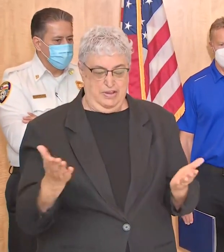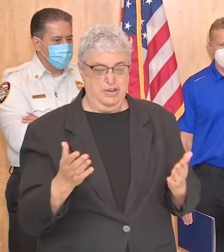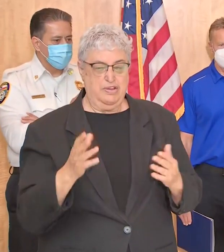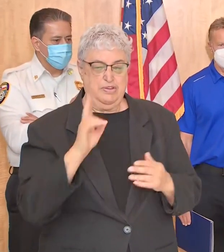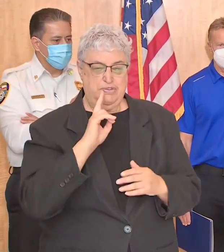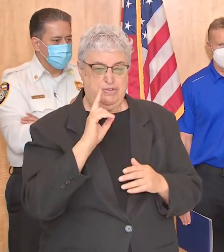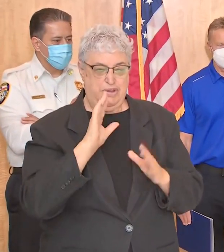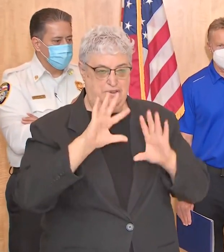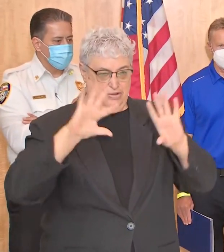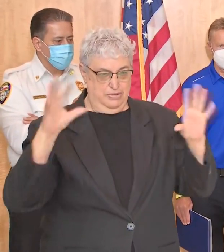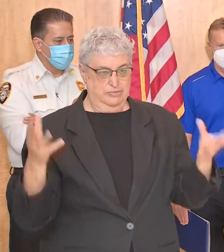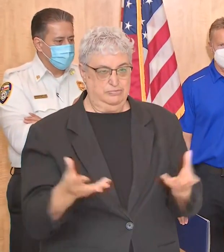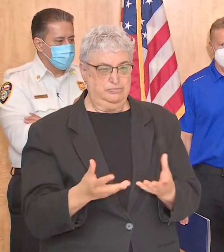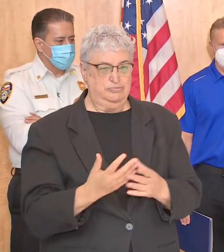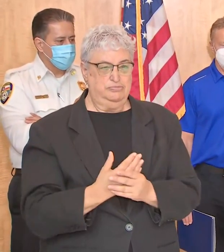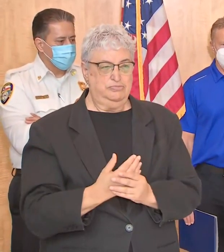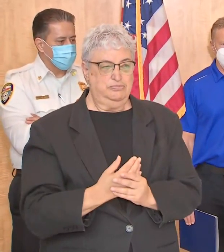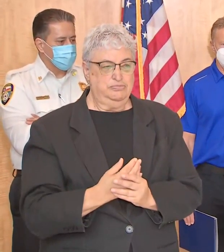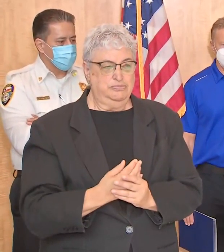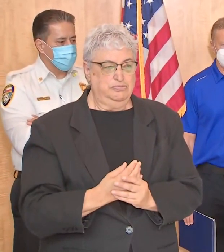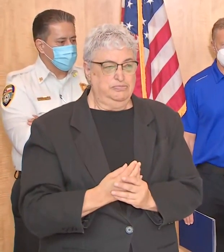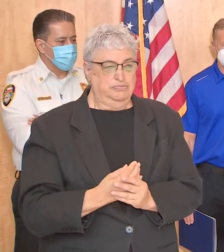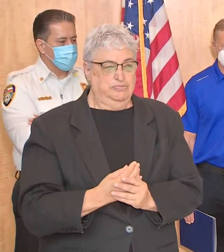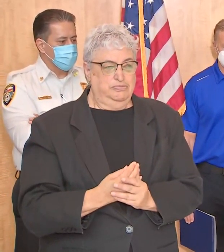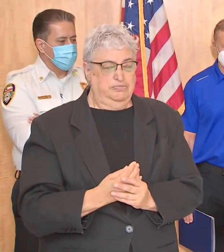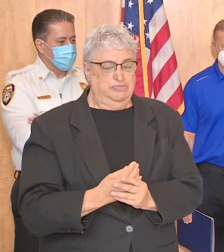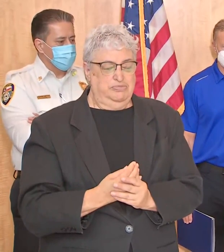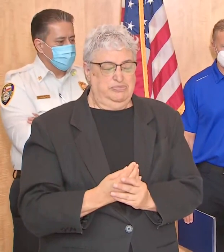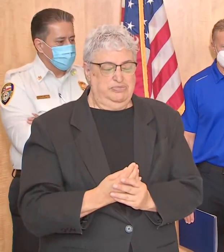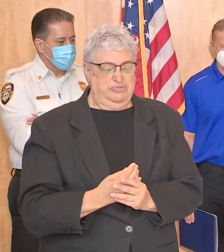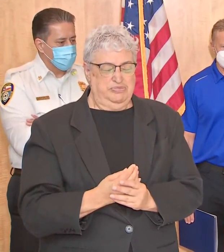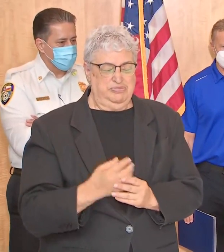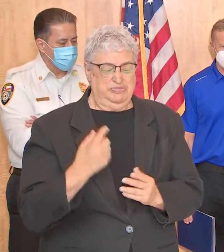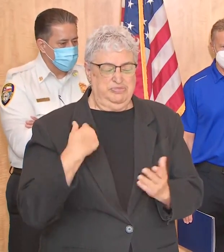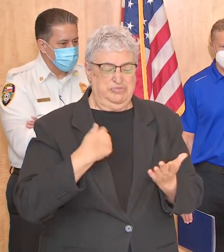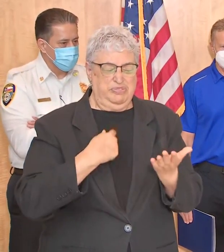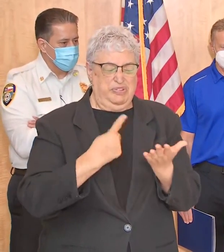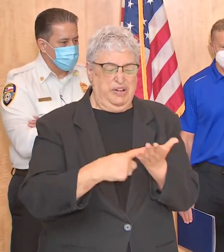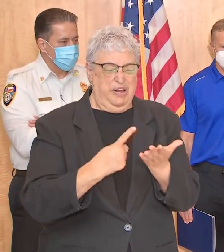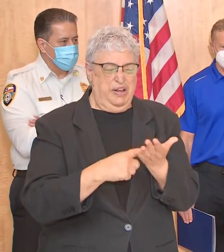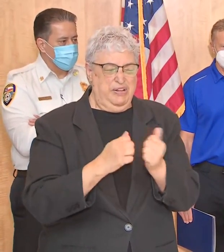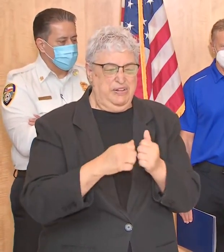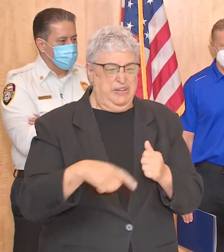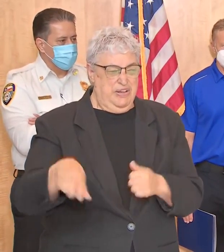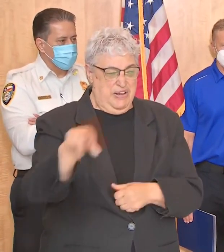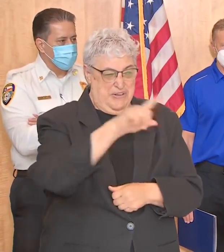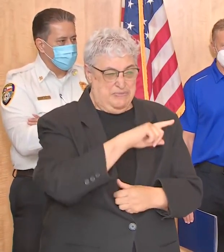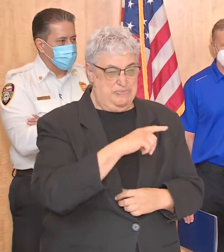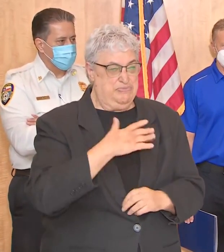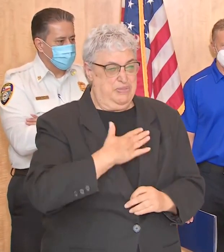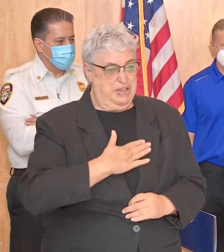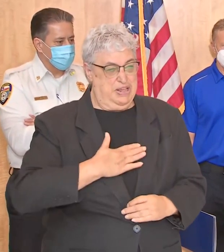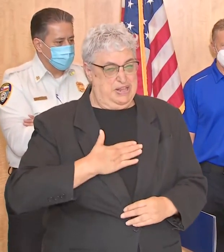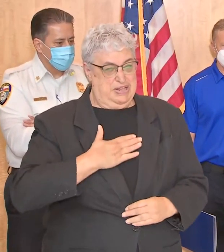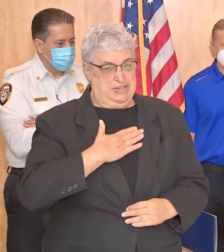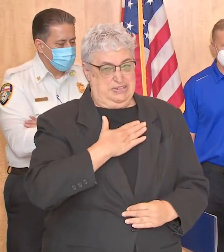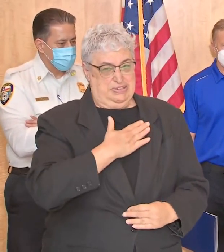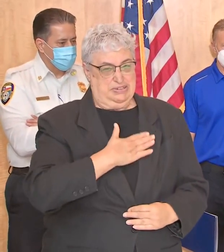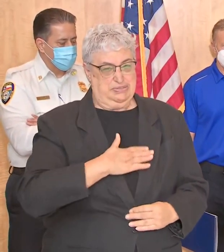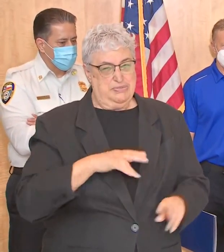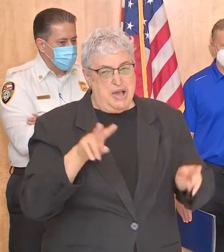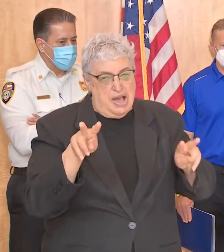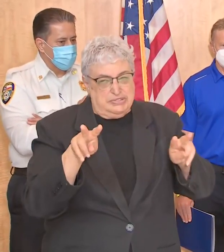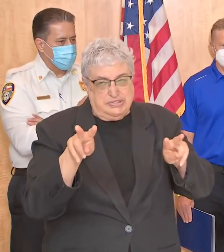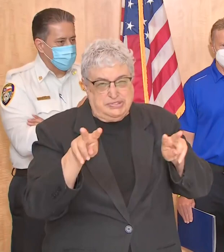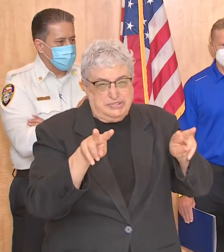Houston's team so I want to kind of just go through quickly a few things I still want people to be on their